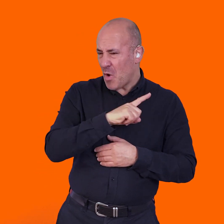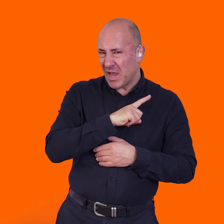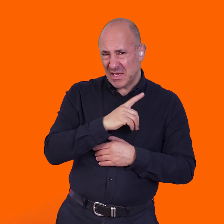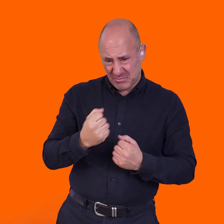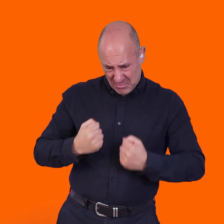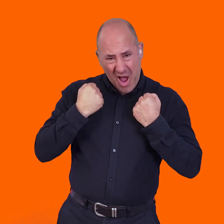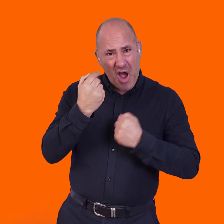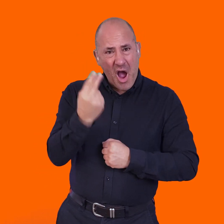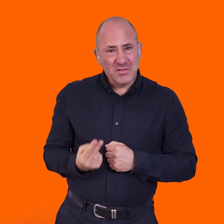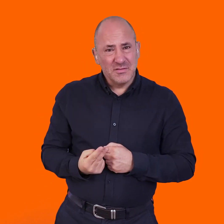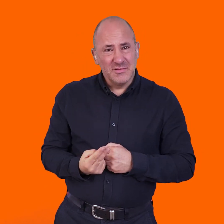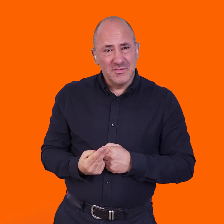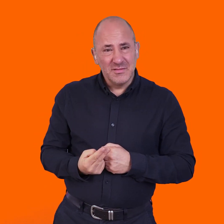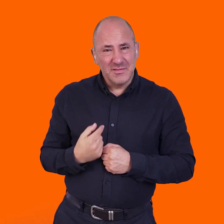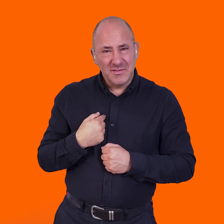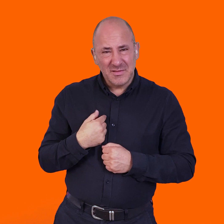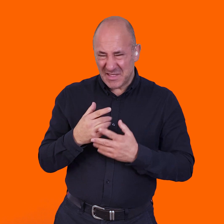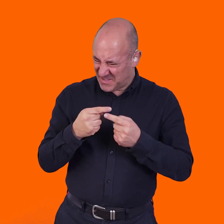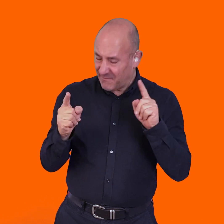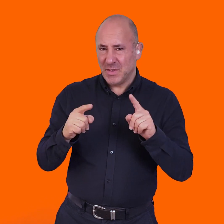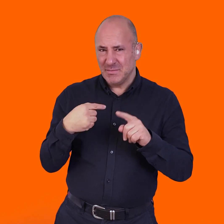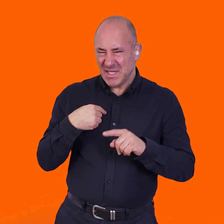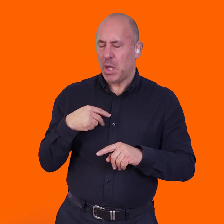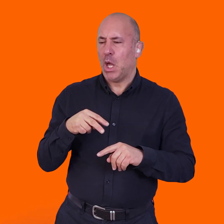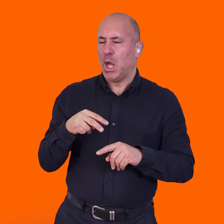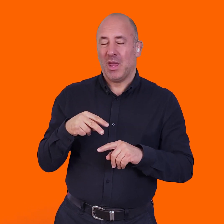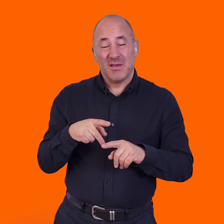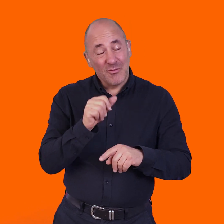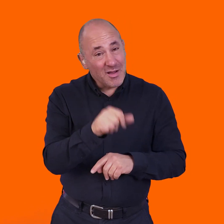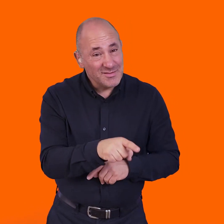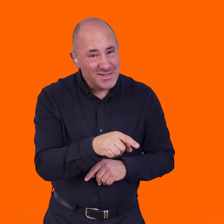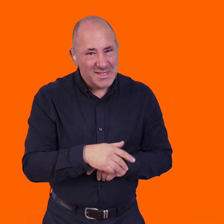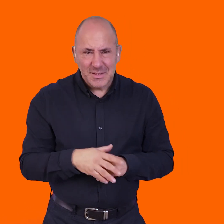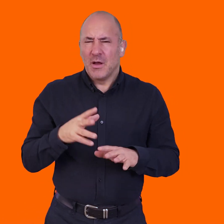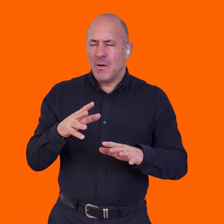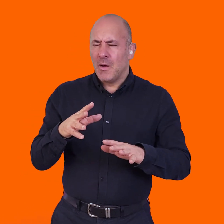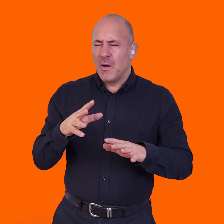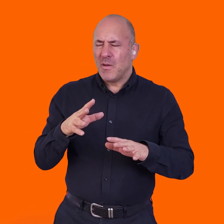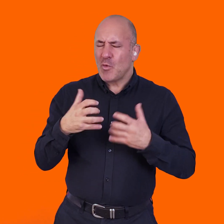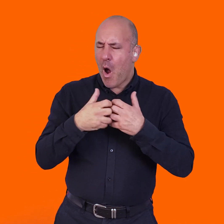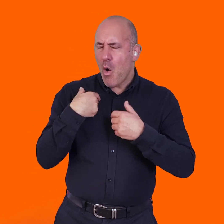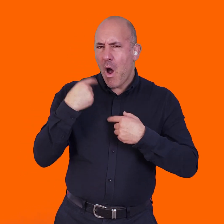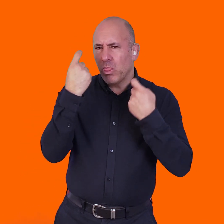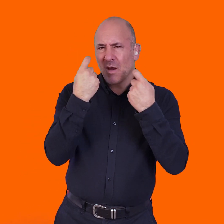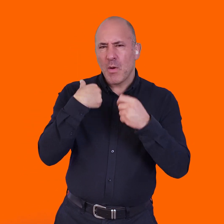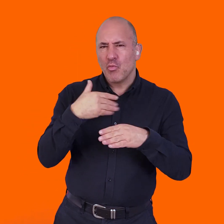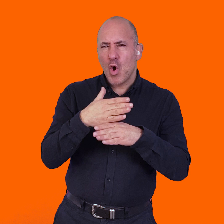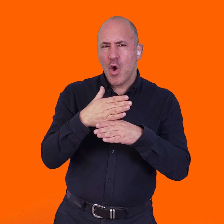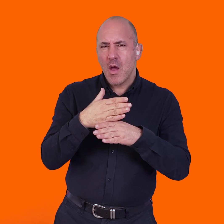your art. And I think that's so opposite the way I think about work. But I think actually, as much as I fight with